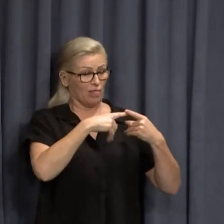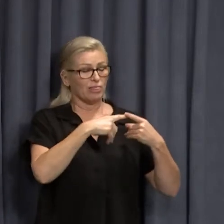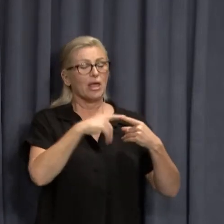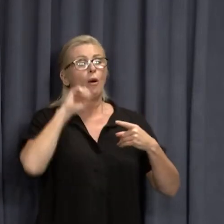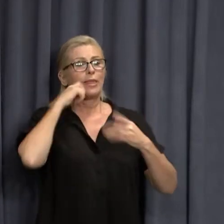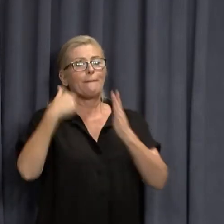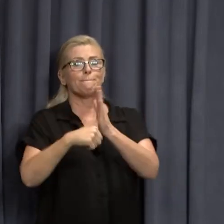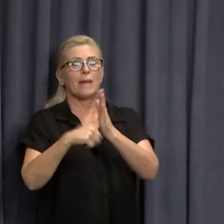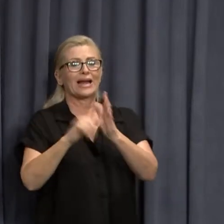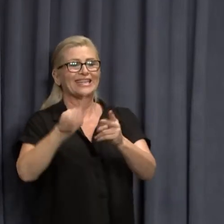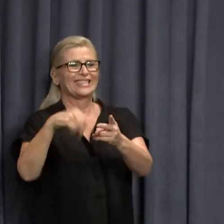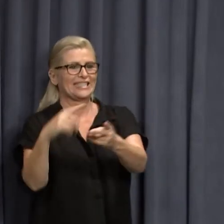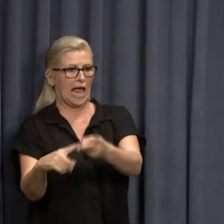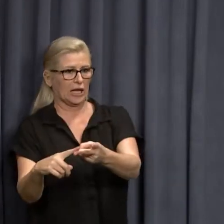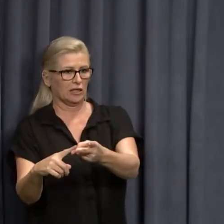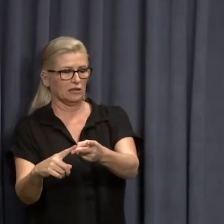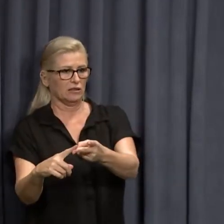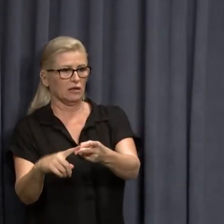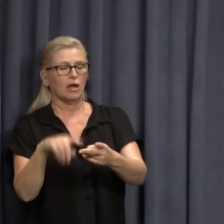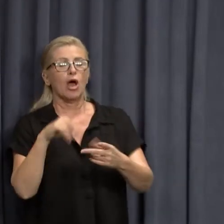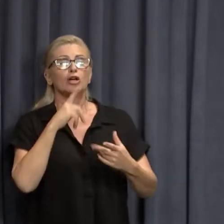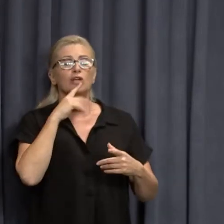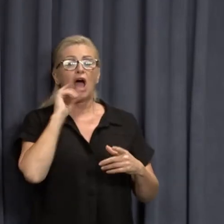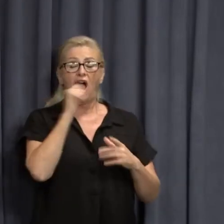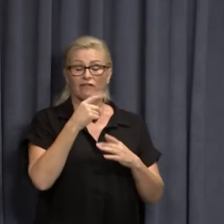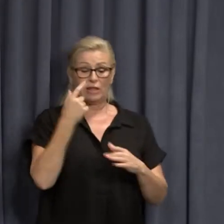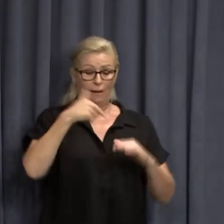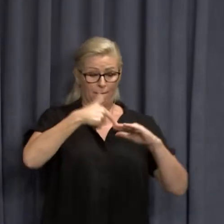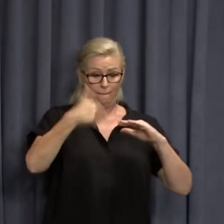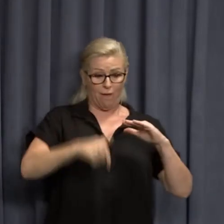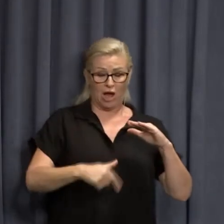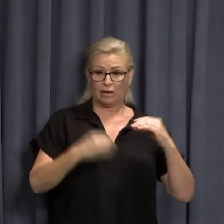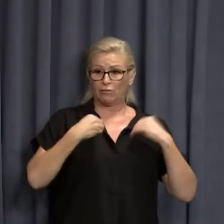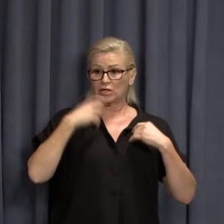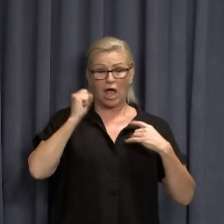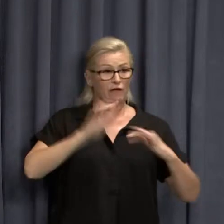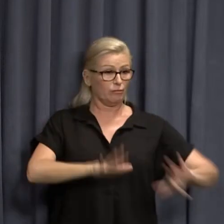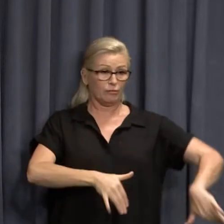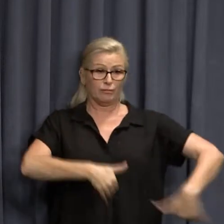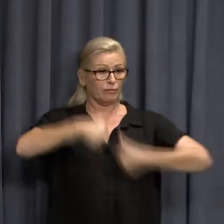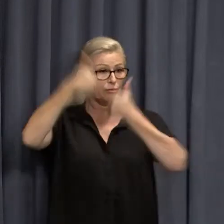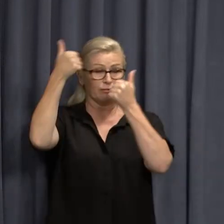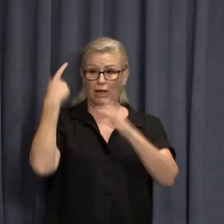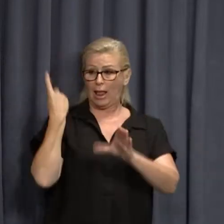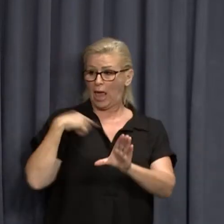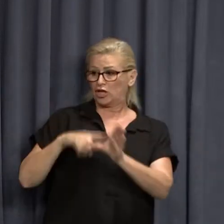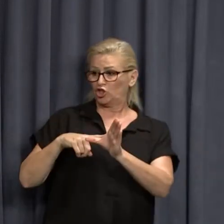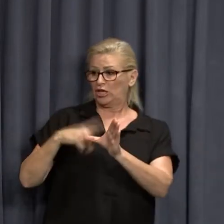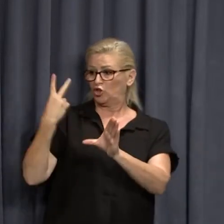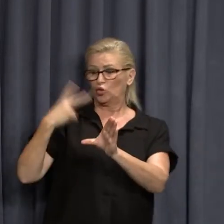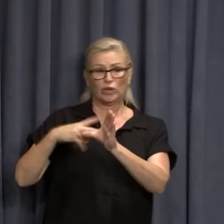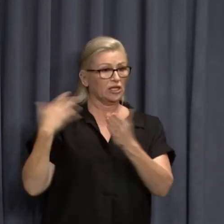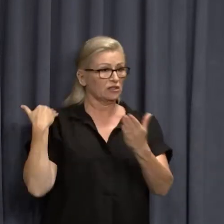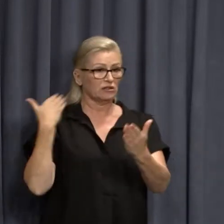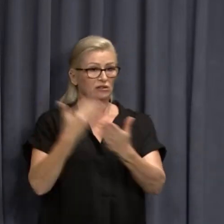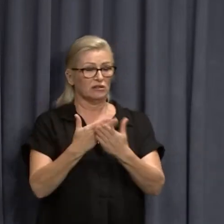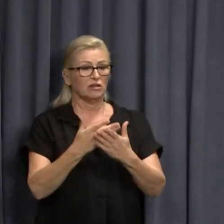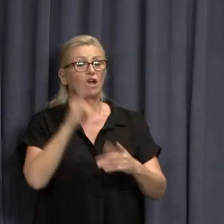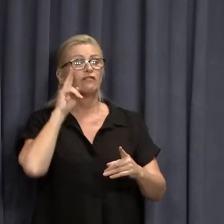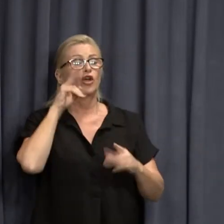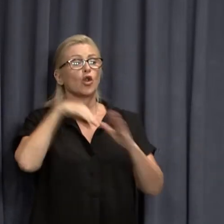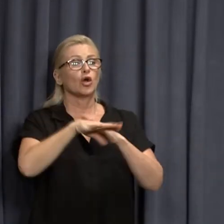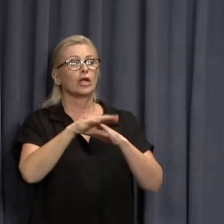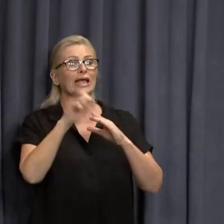of the last two years, the mining industry in Western Australia has done extraordinarily well. So if you have a look at Brazil,